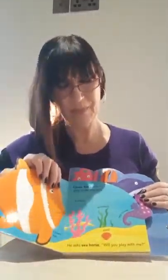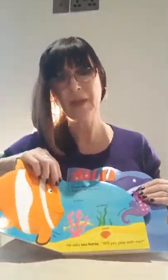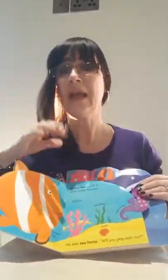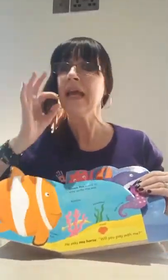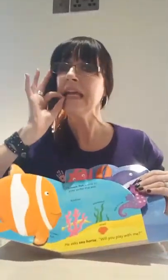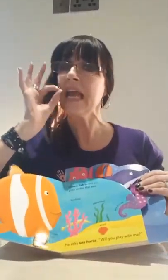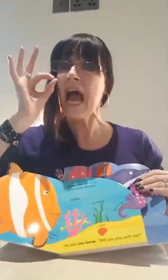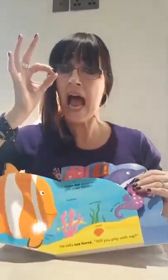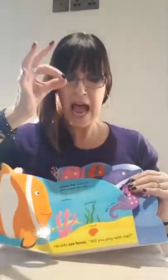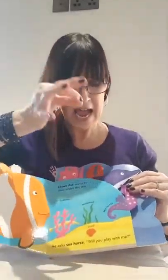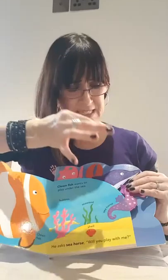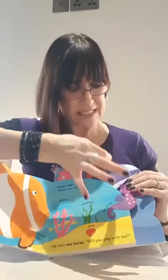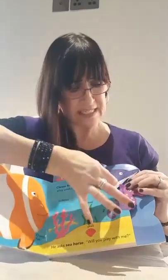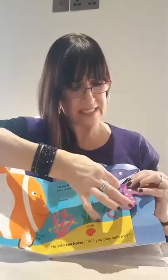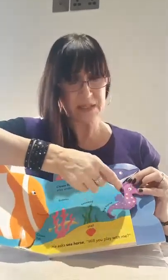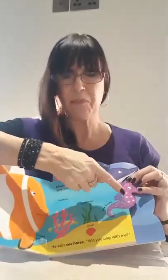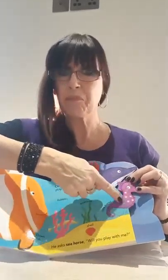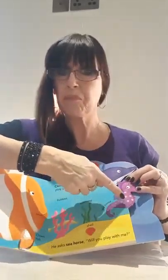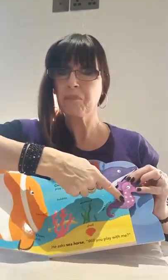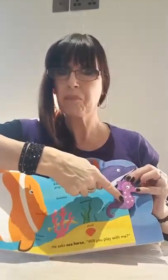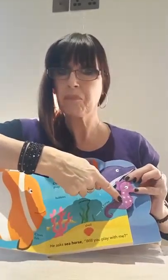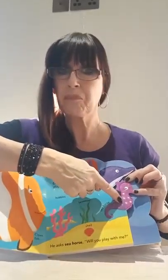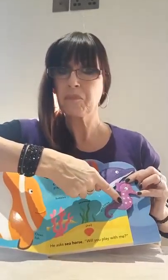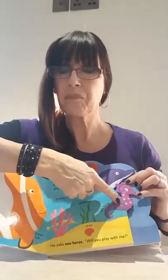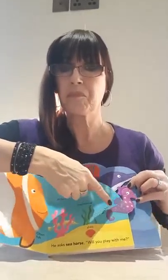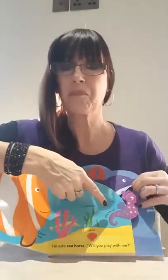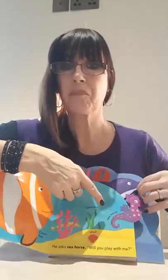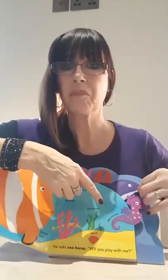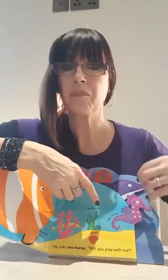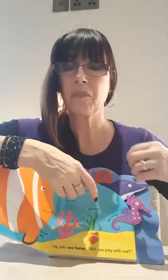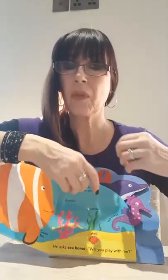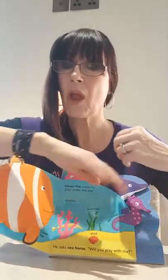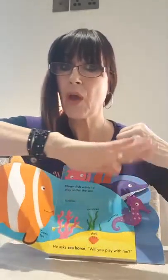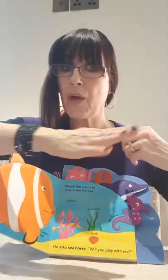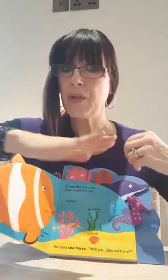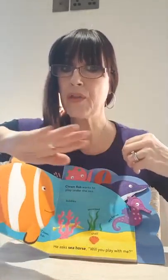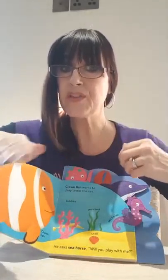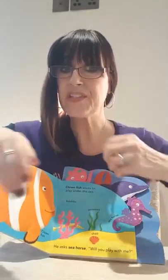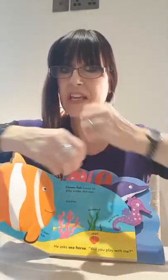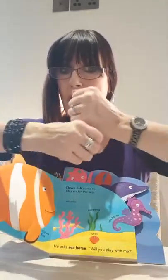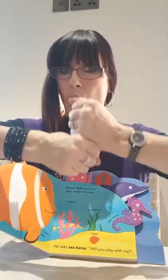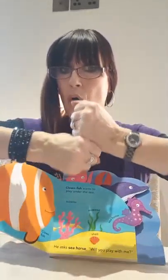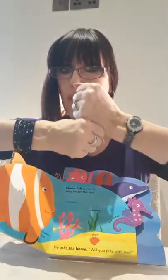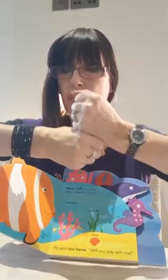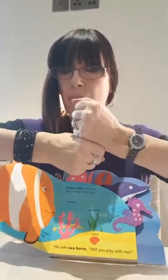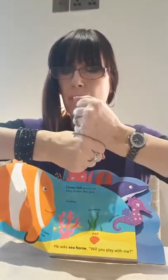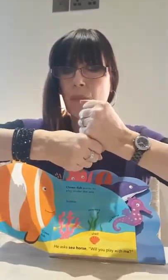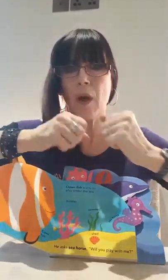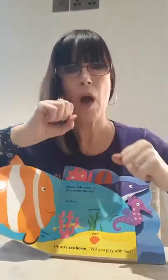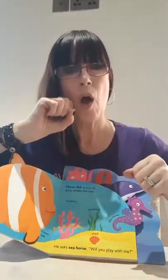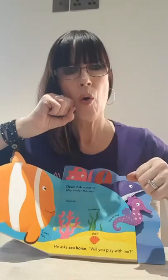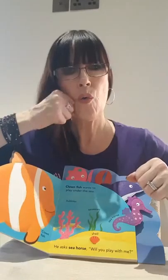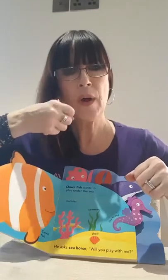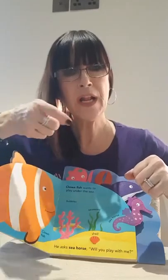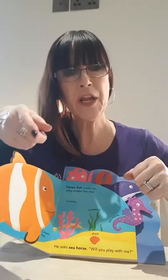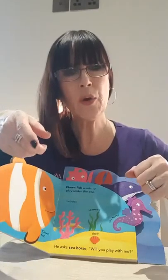He asks the seahorse, will you